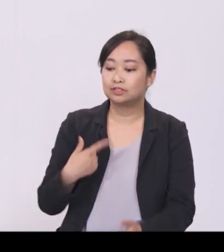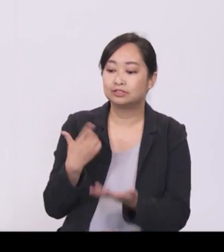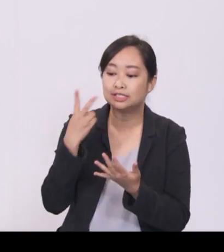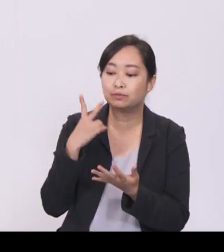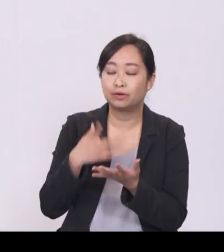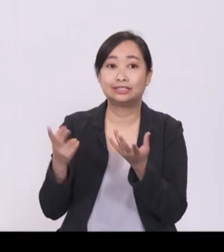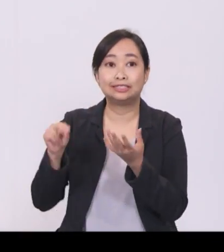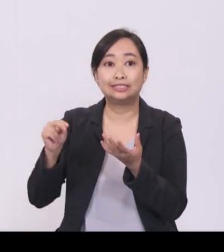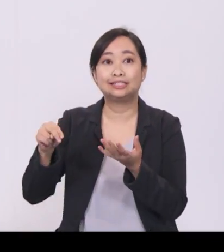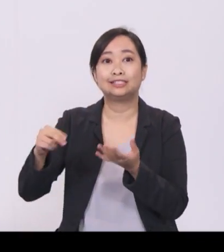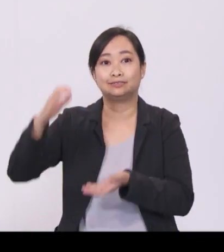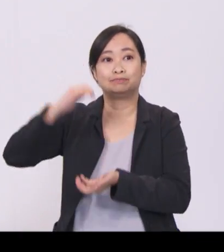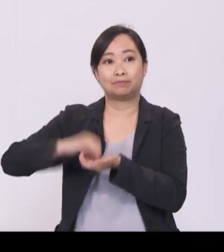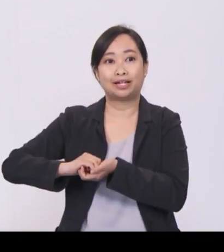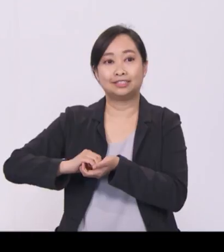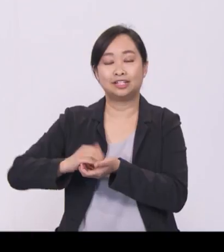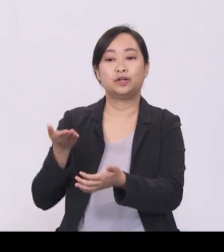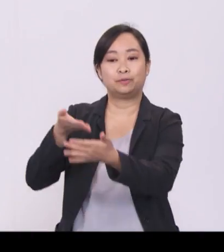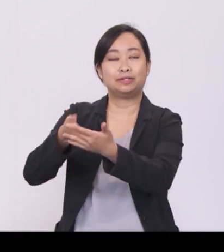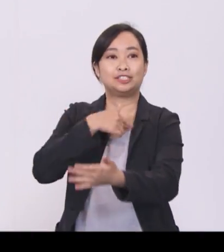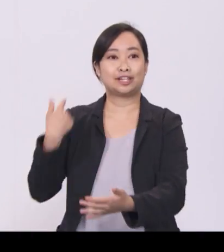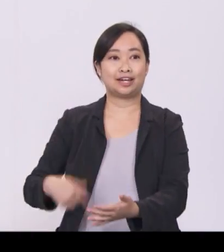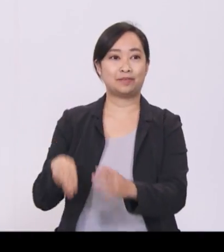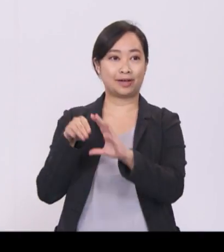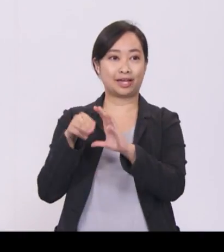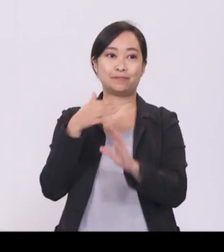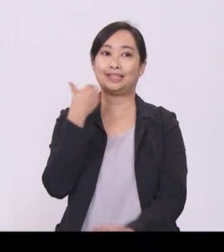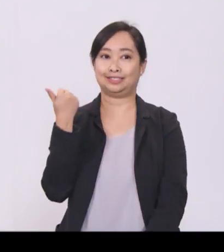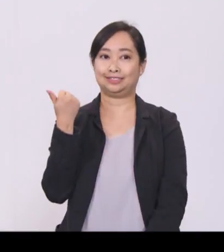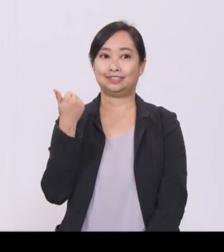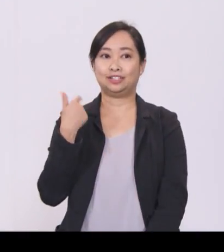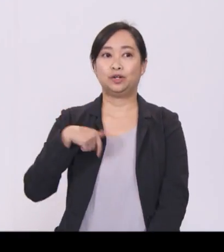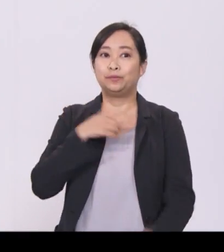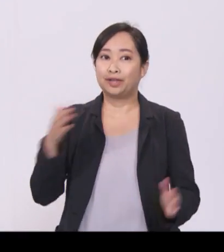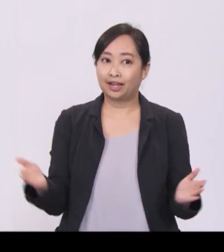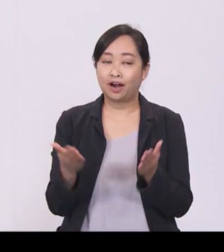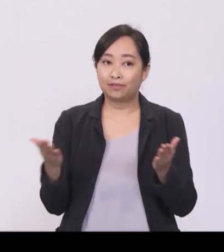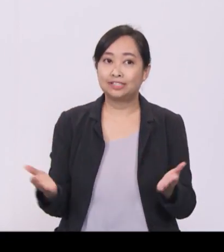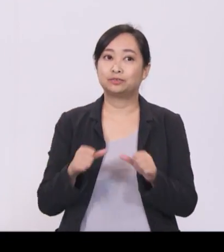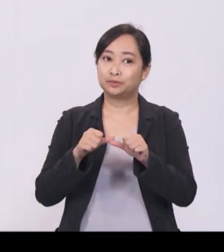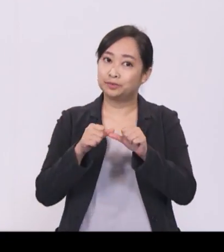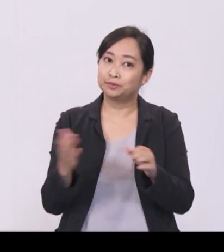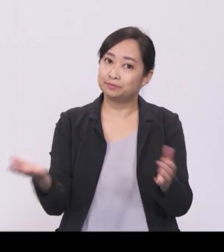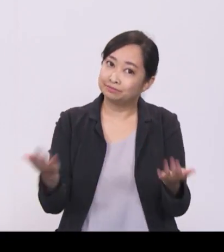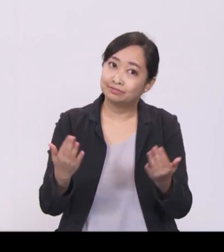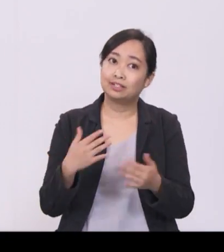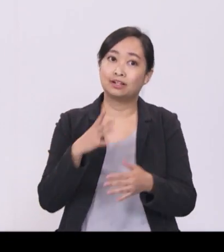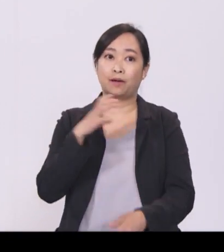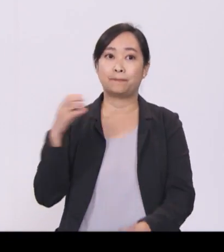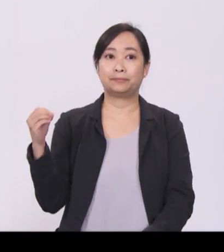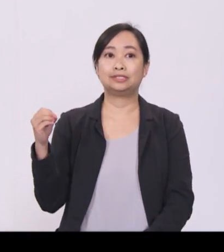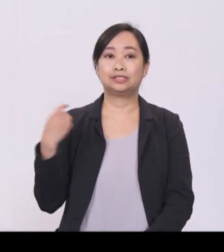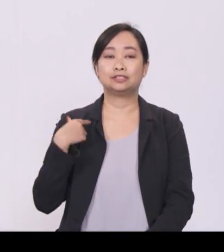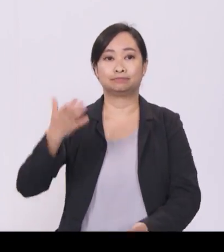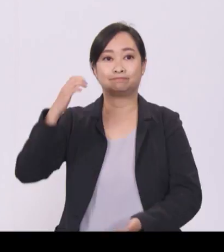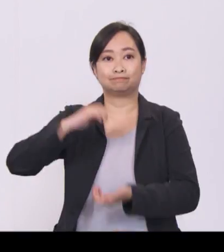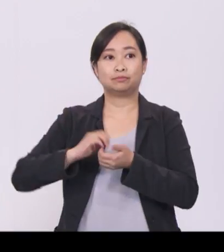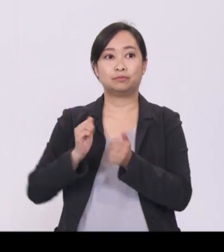We will continue to encourage our companies to form strong partnerships both locally and abroad. Industry